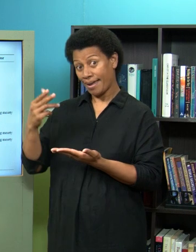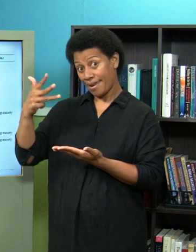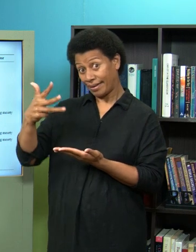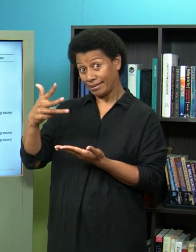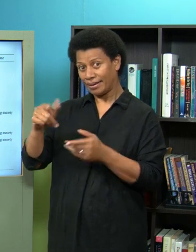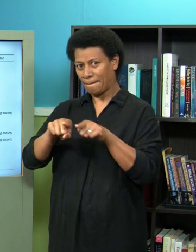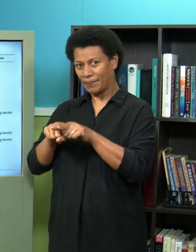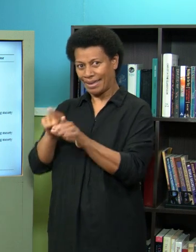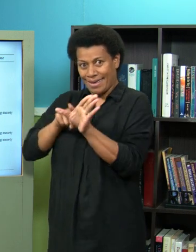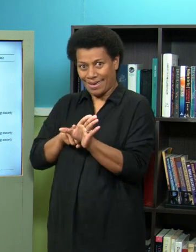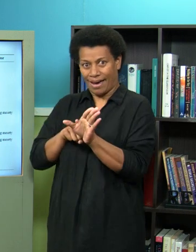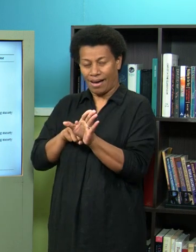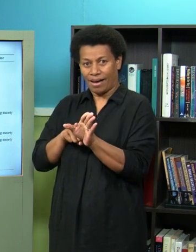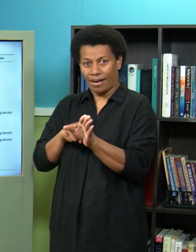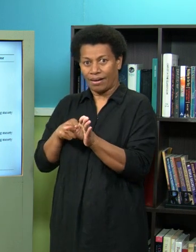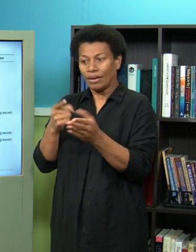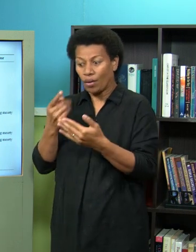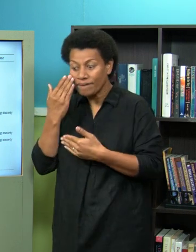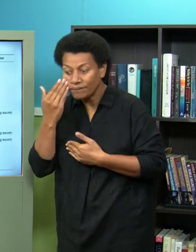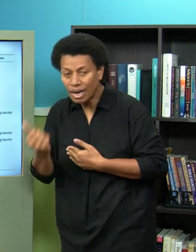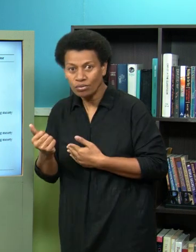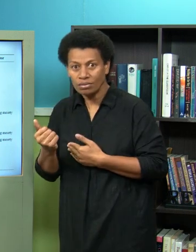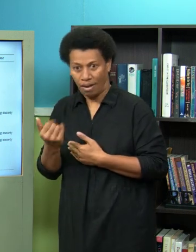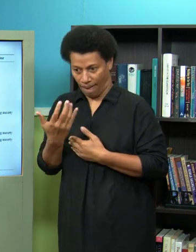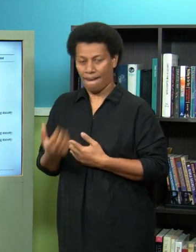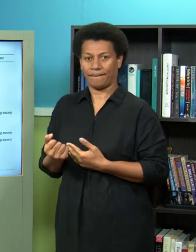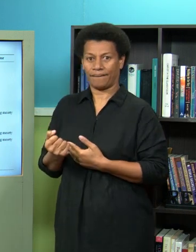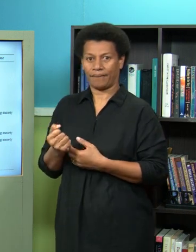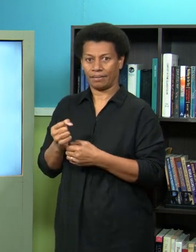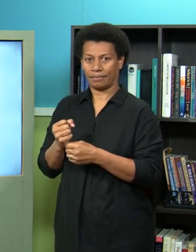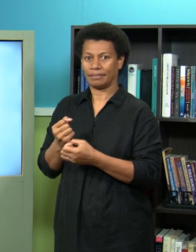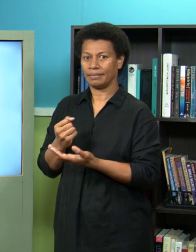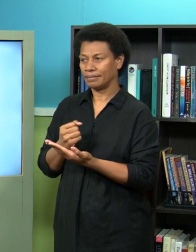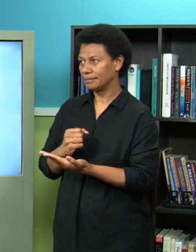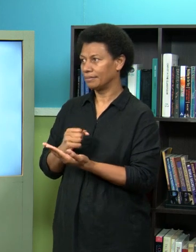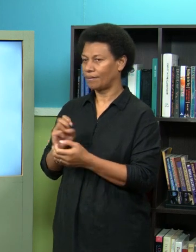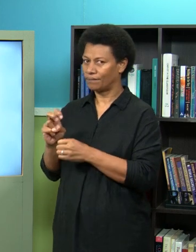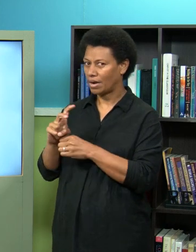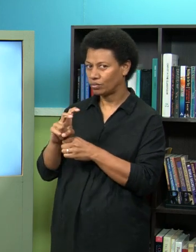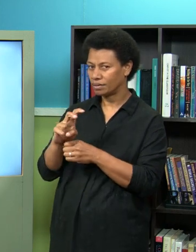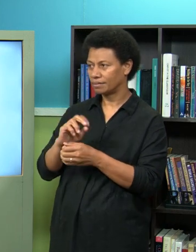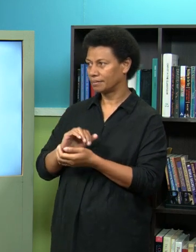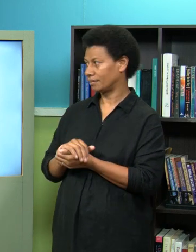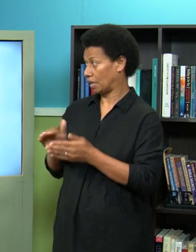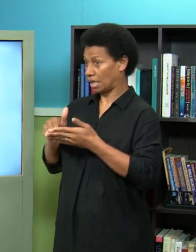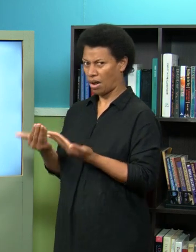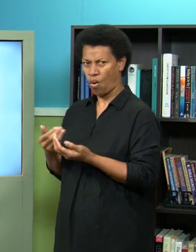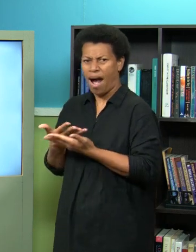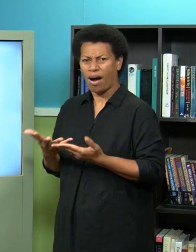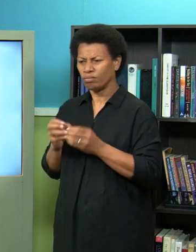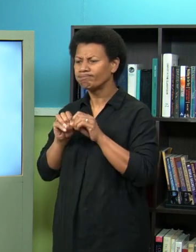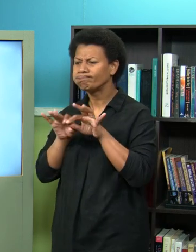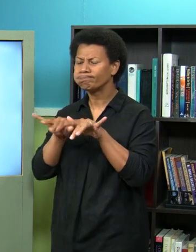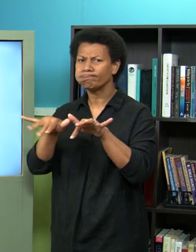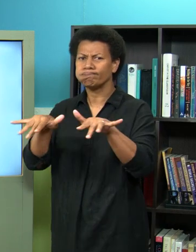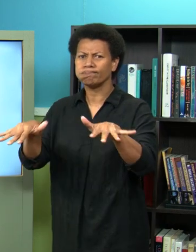what we call nomenclature or the naming part of the virus now very quickly on transmission so transmission is via